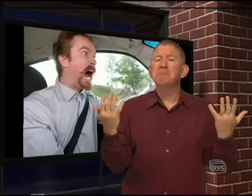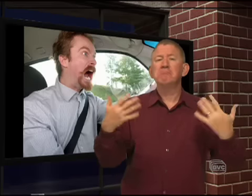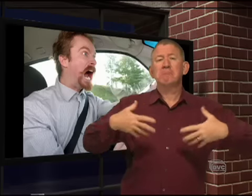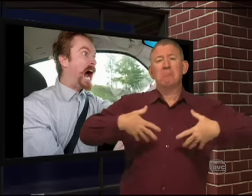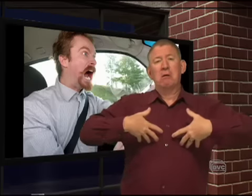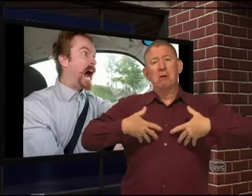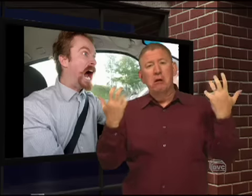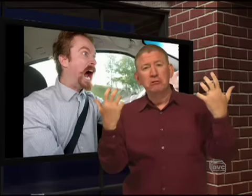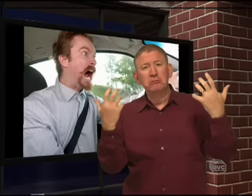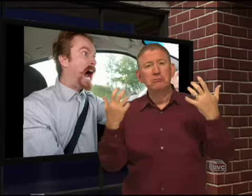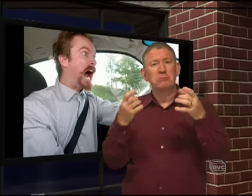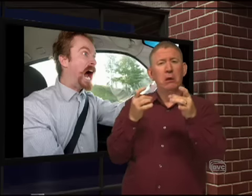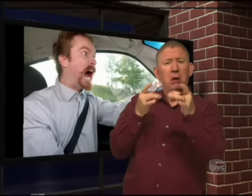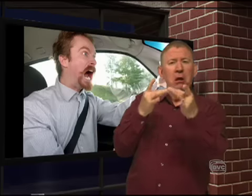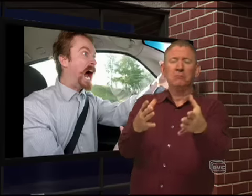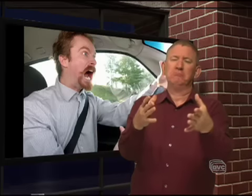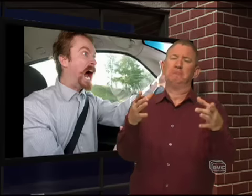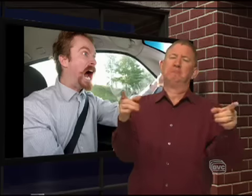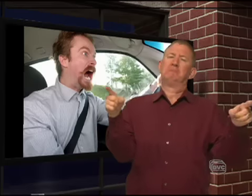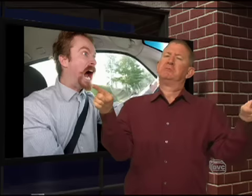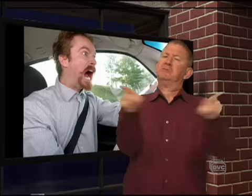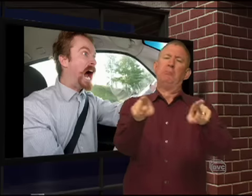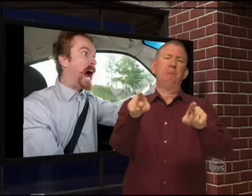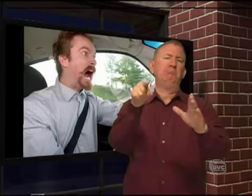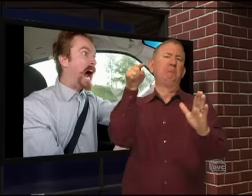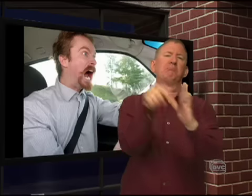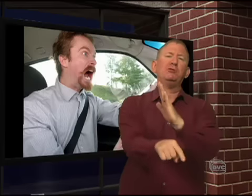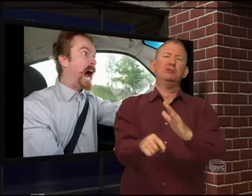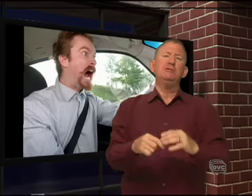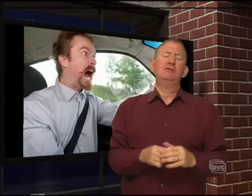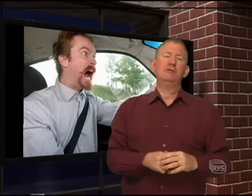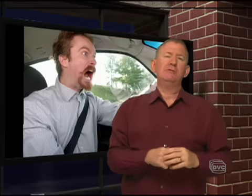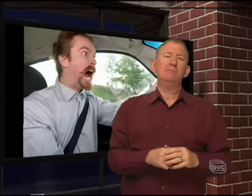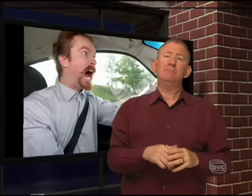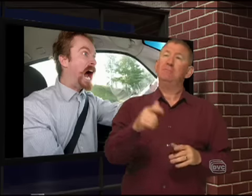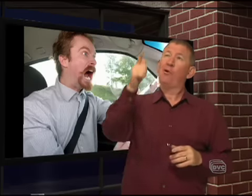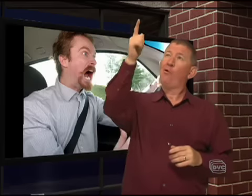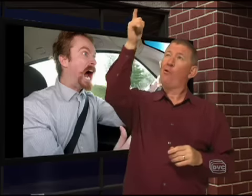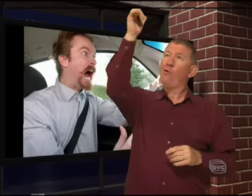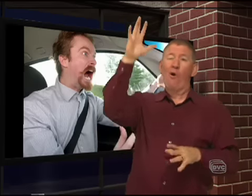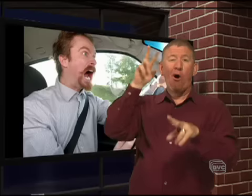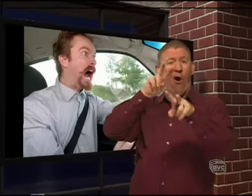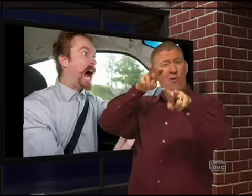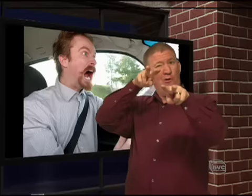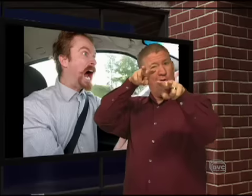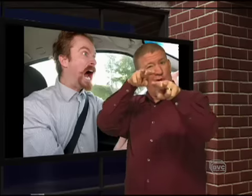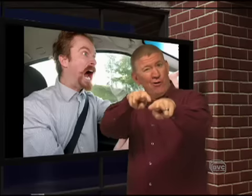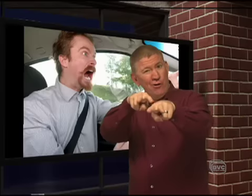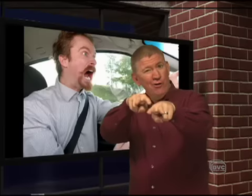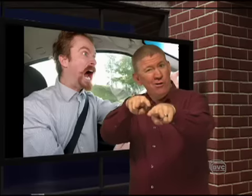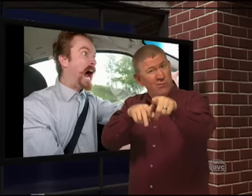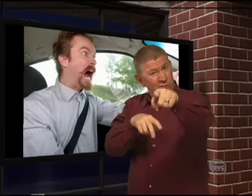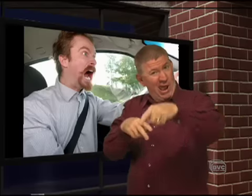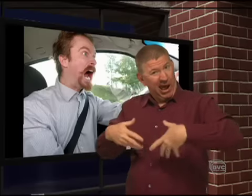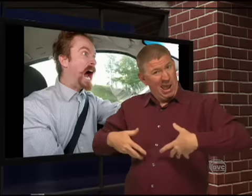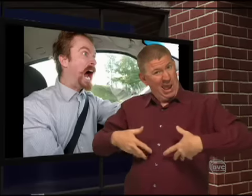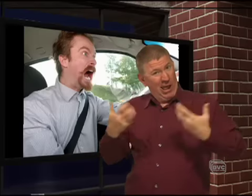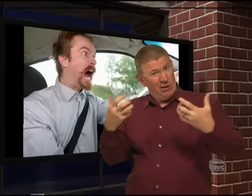anger, that hatred is the same thing as murder. And God is watching you. Are you